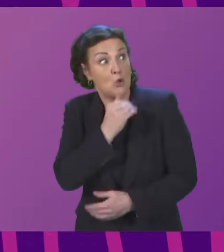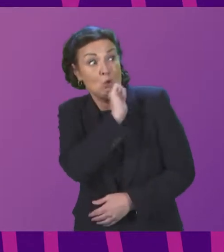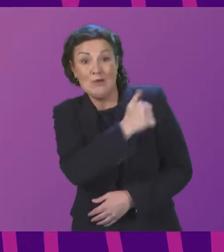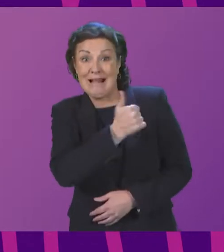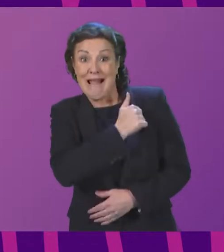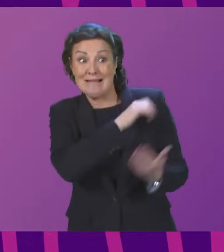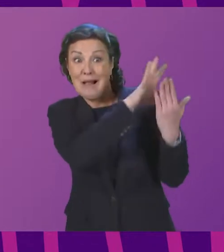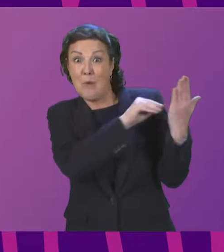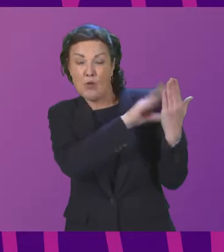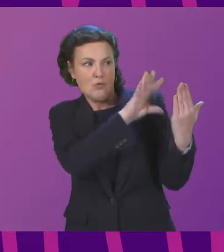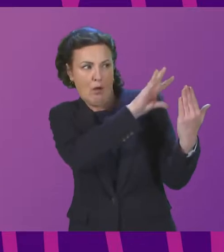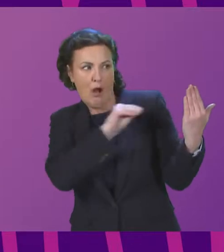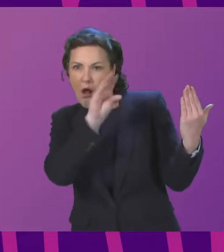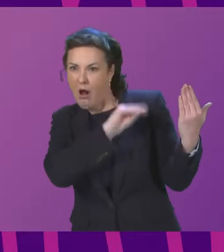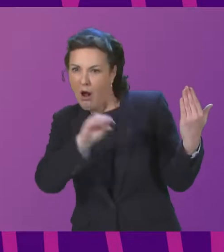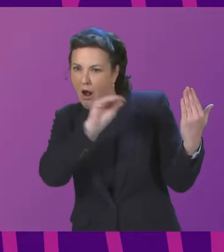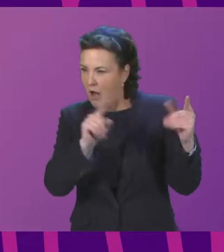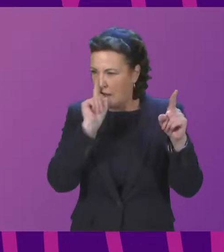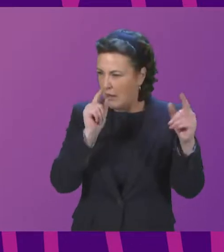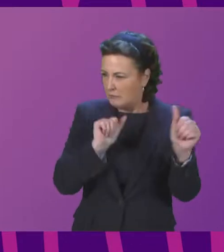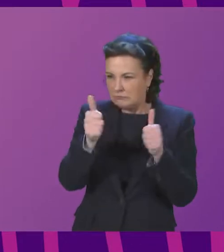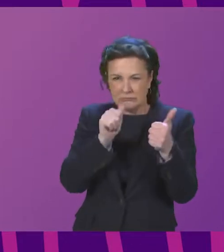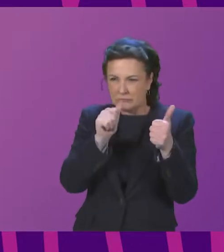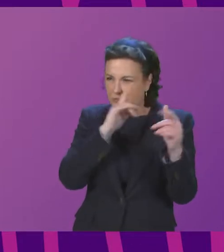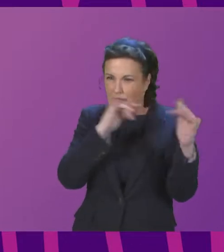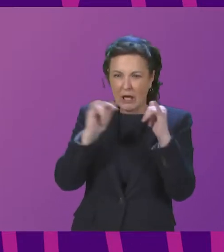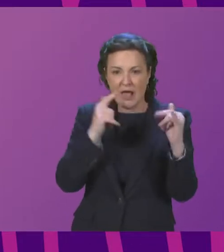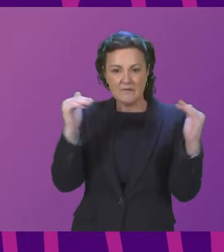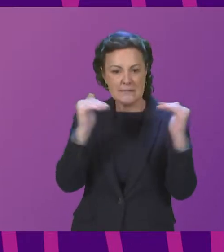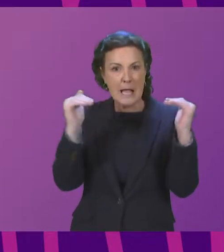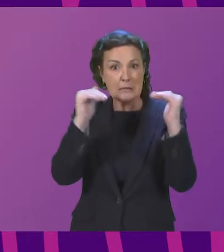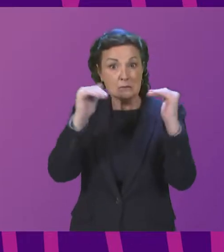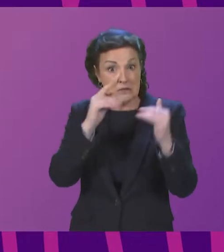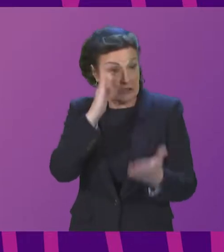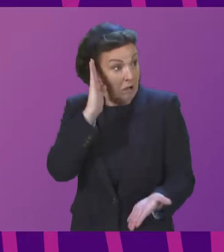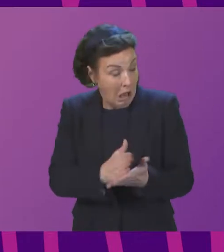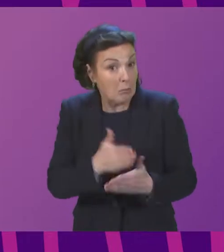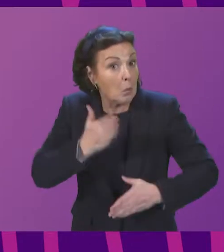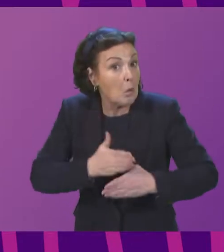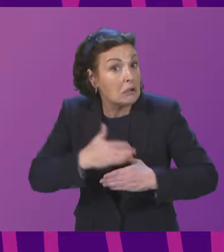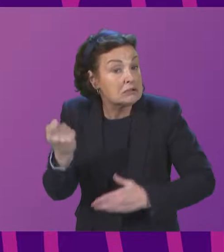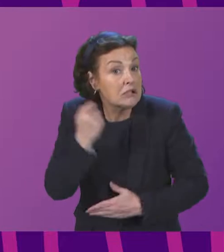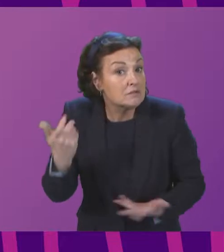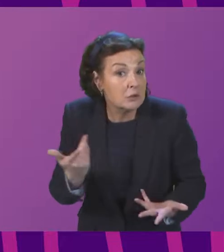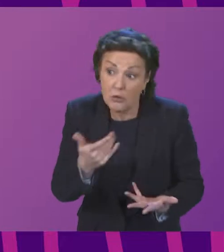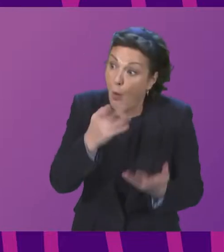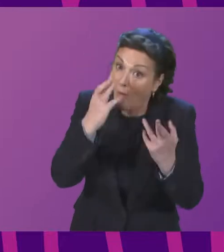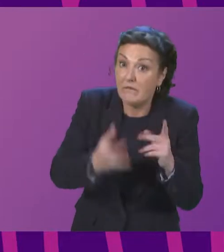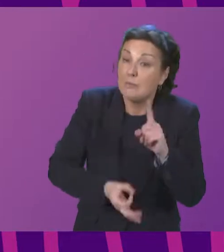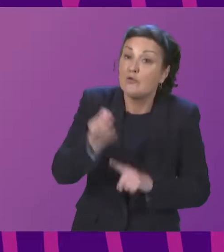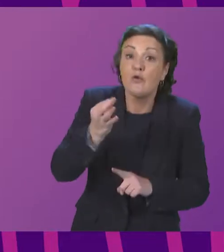and use it as a control against standard procedures and see if it is producing demonstrable effects that could improve patient care